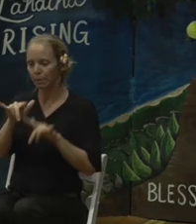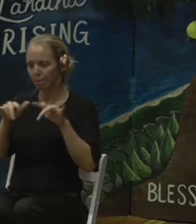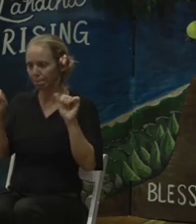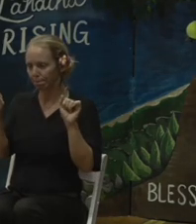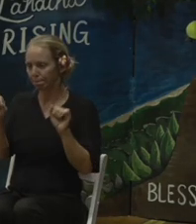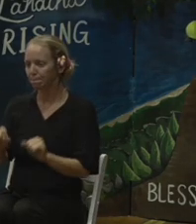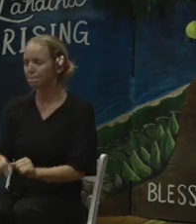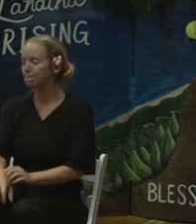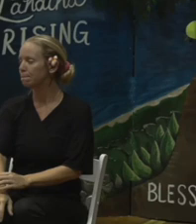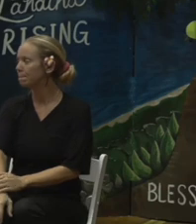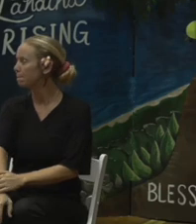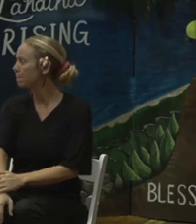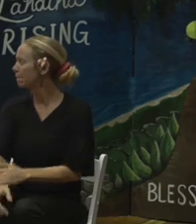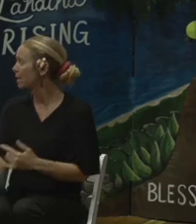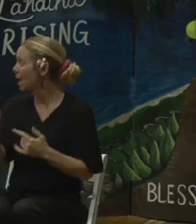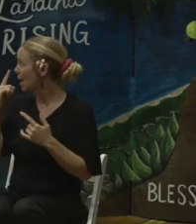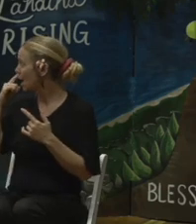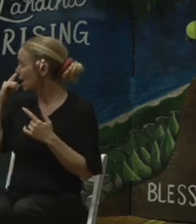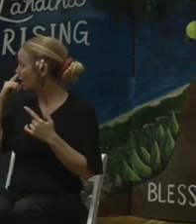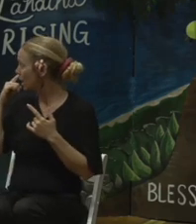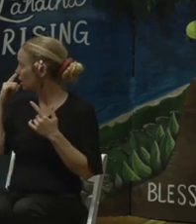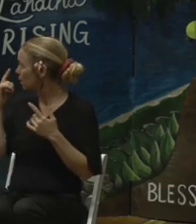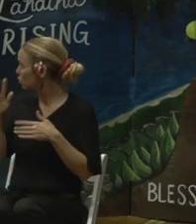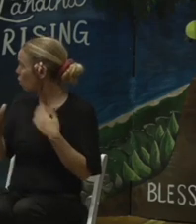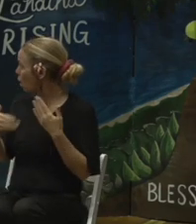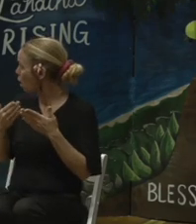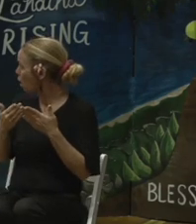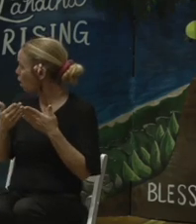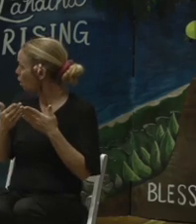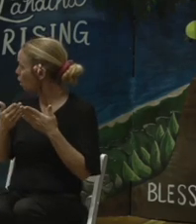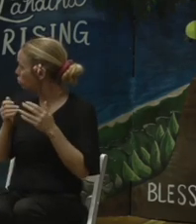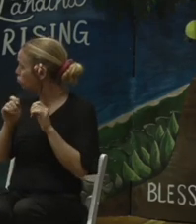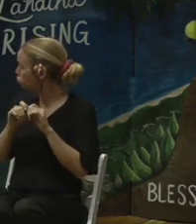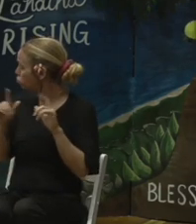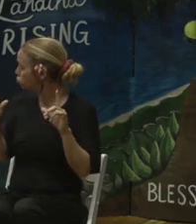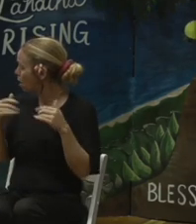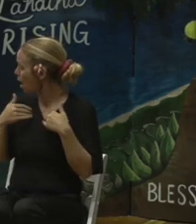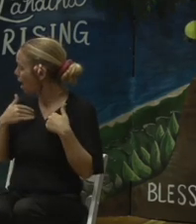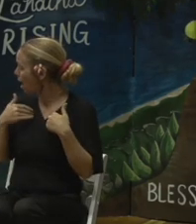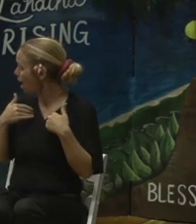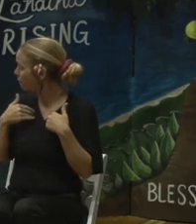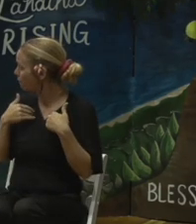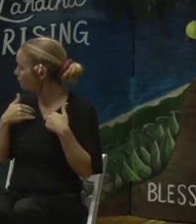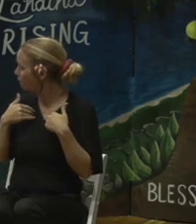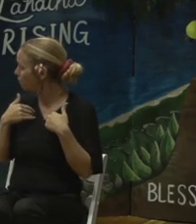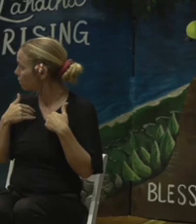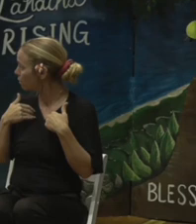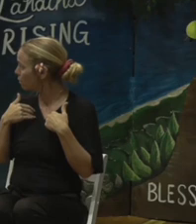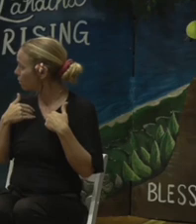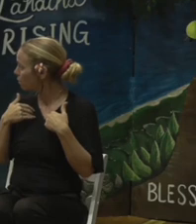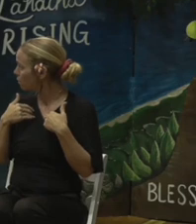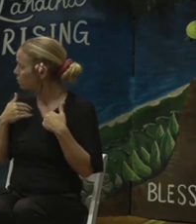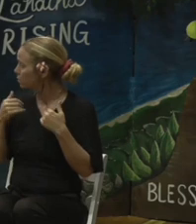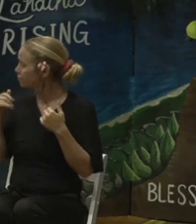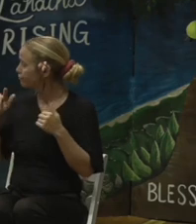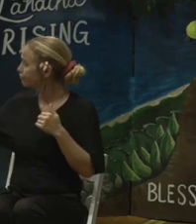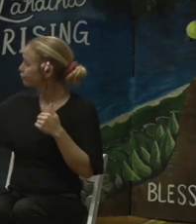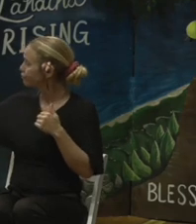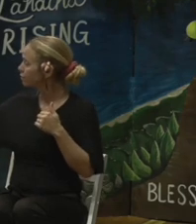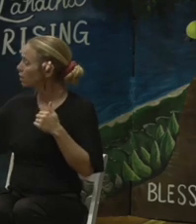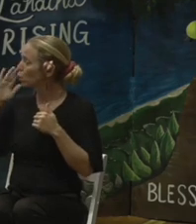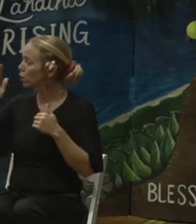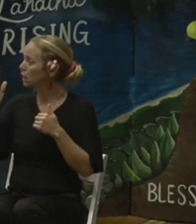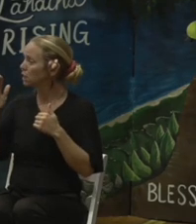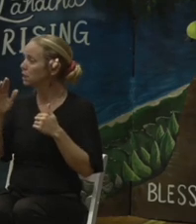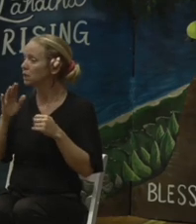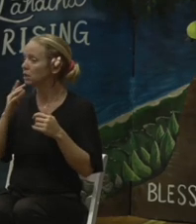And I believe that's all the slides I have for presentation. then Mahina will take care of the Q&A session. Thank